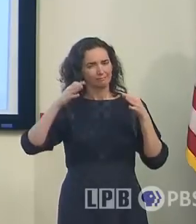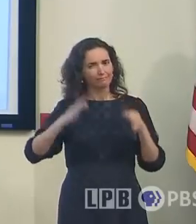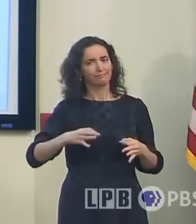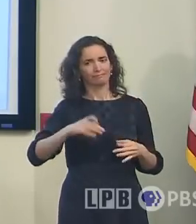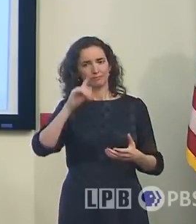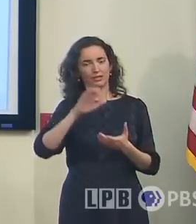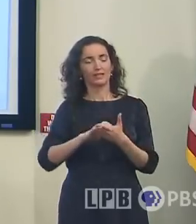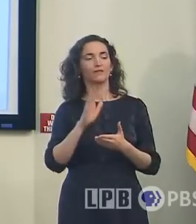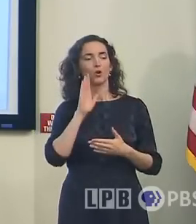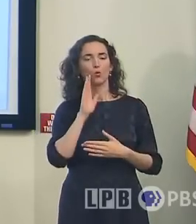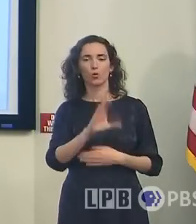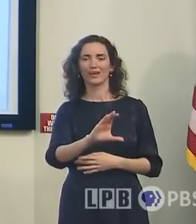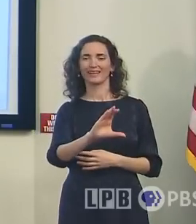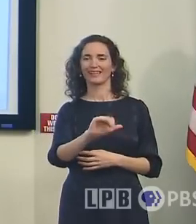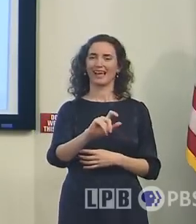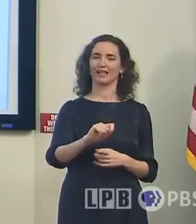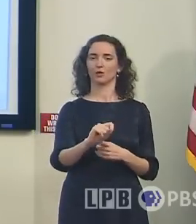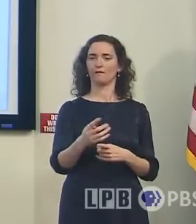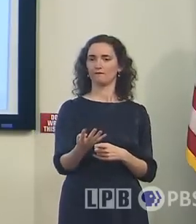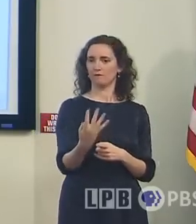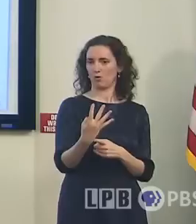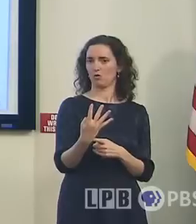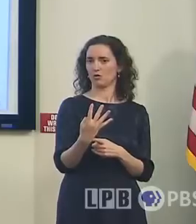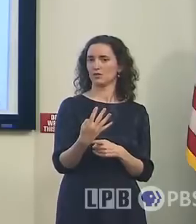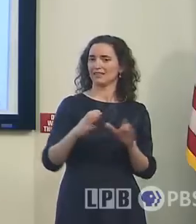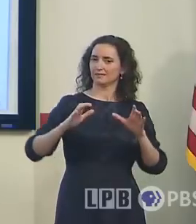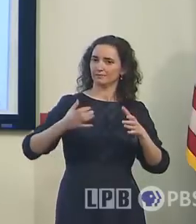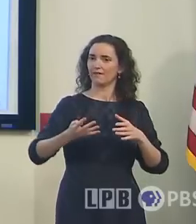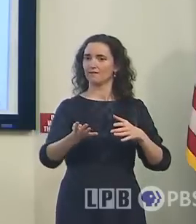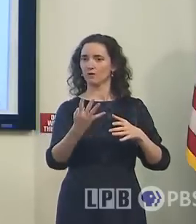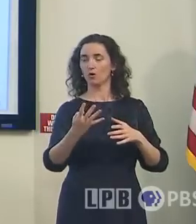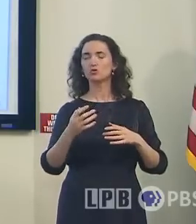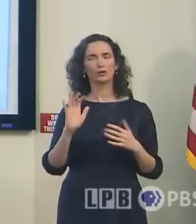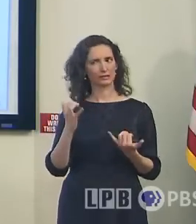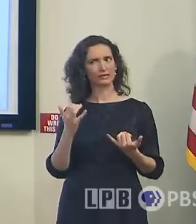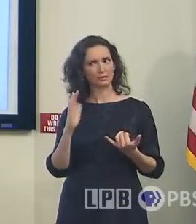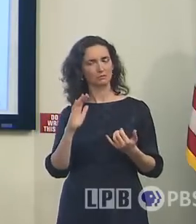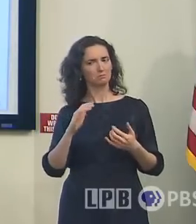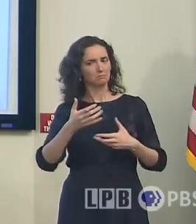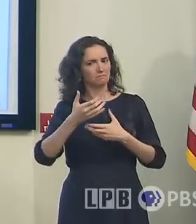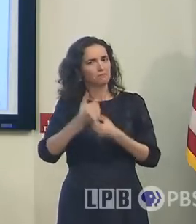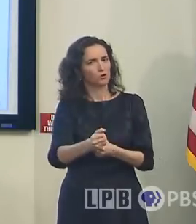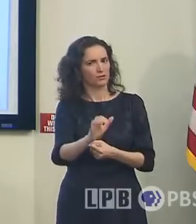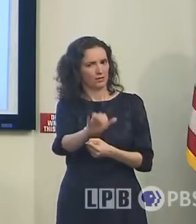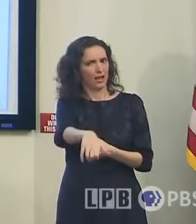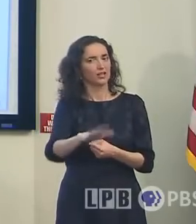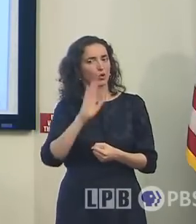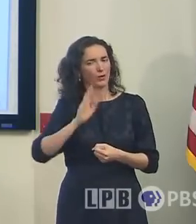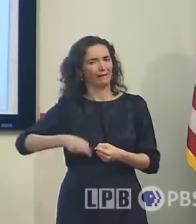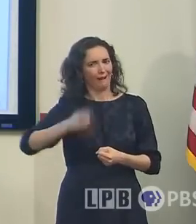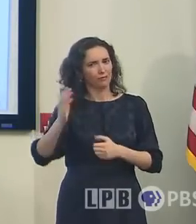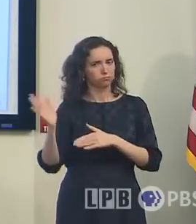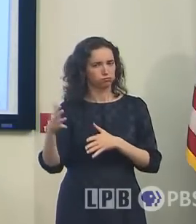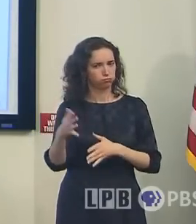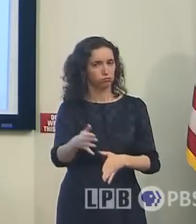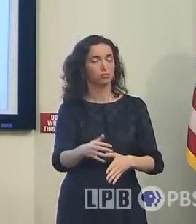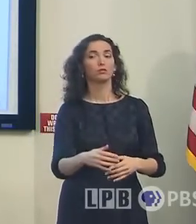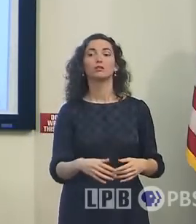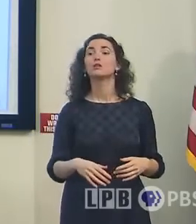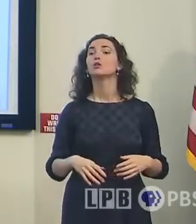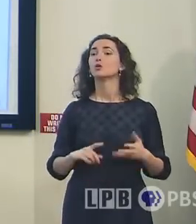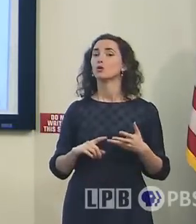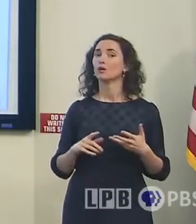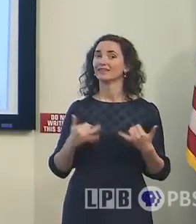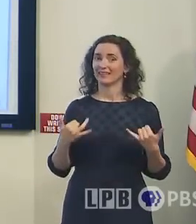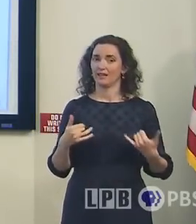looks pretty much like it's a really solid forecast now. And with that, all the threats of a very